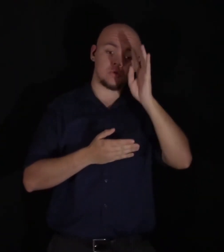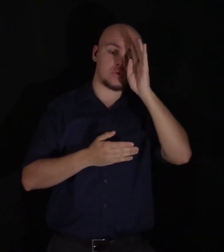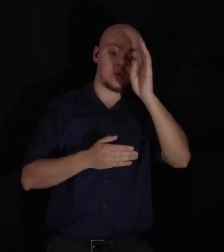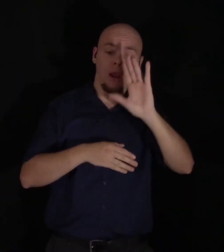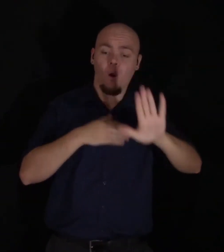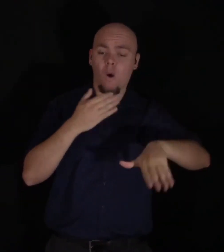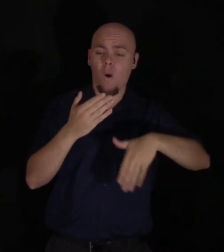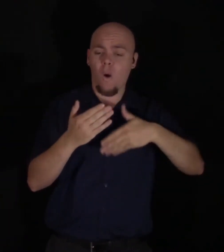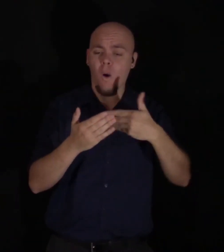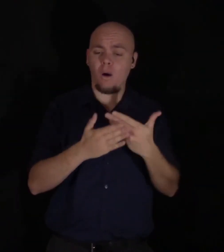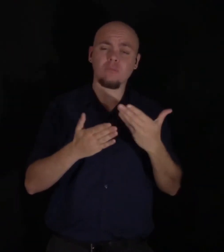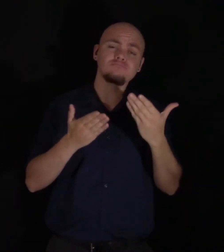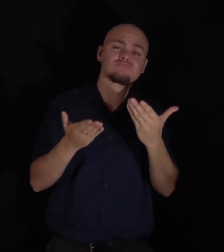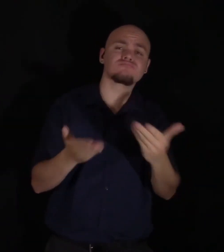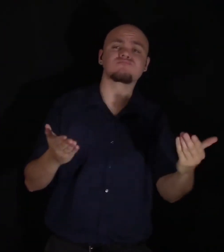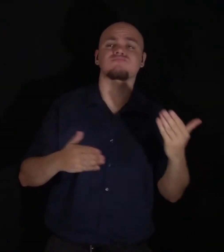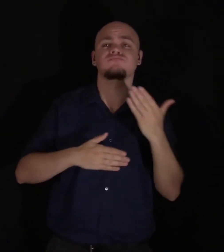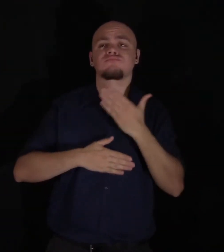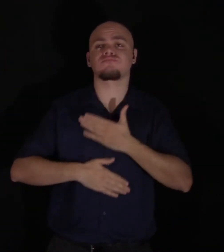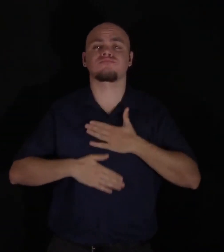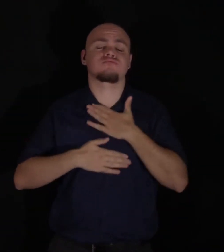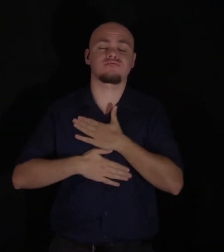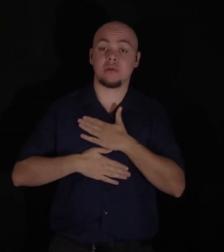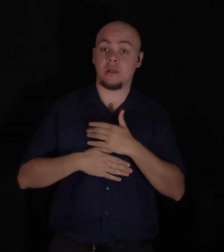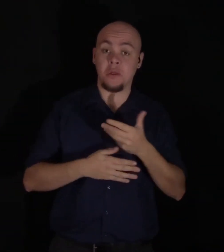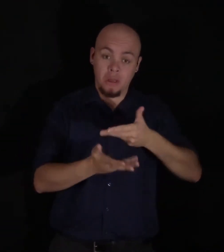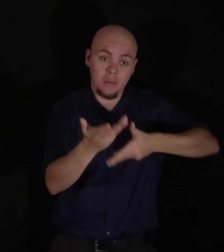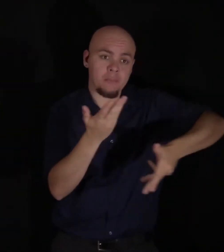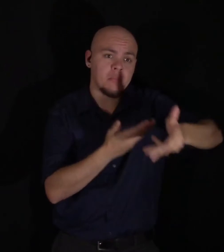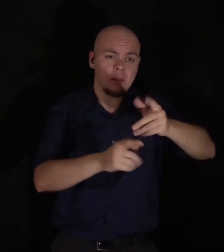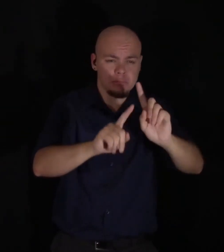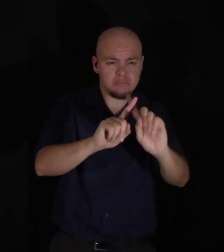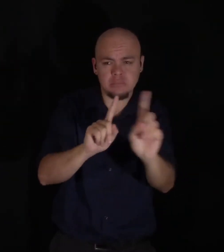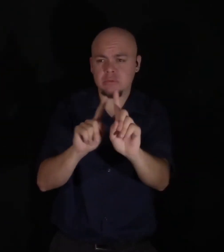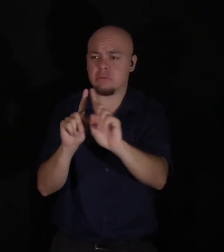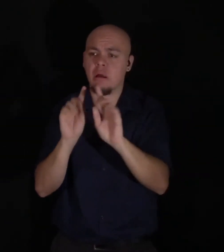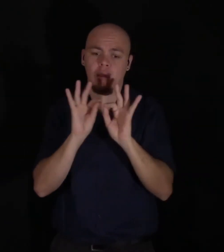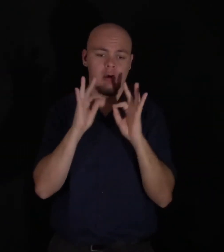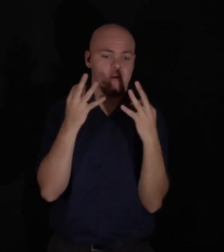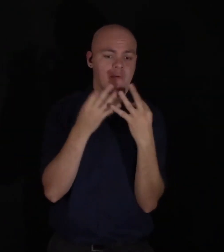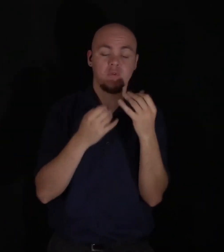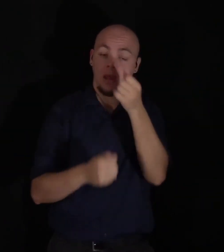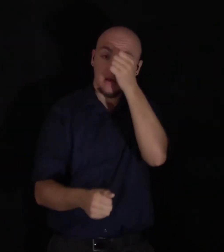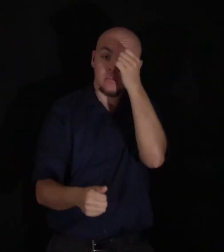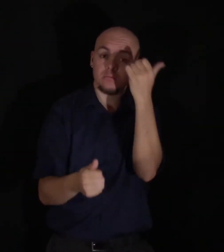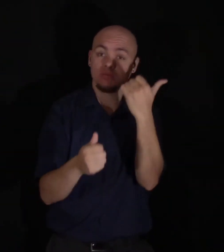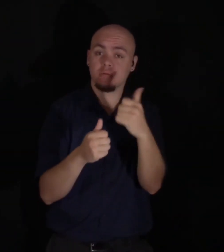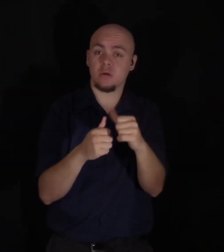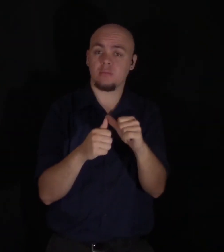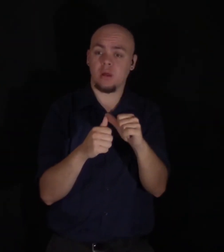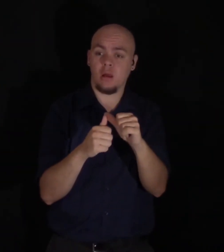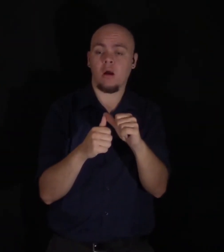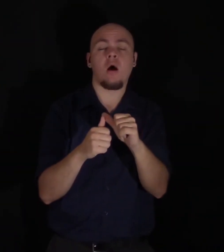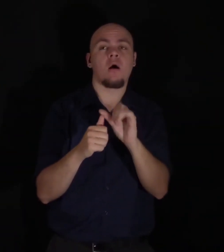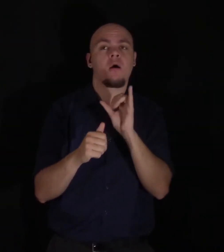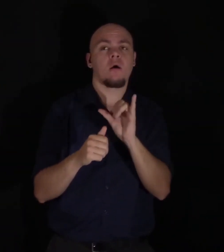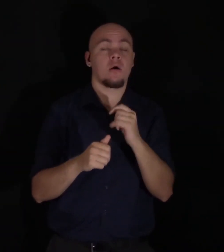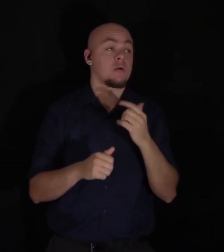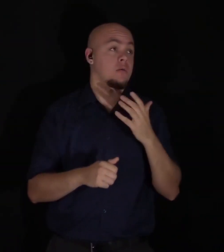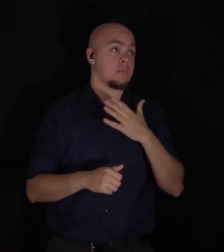which we enjoyed. When I mingled with other families, I distinctly discerned how peculiarly fortunate my lot was,